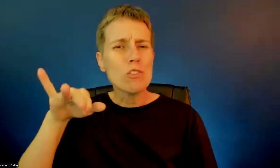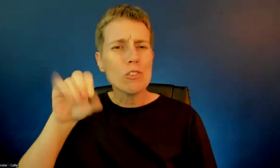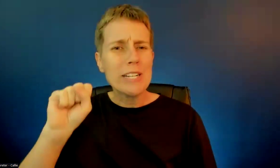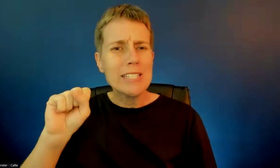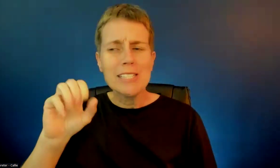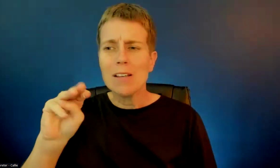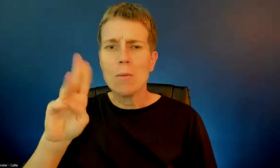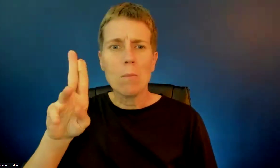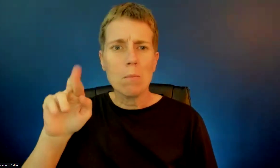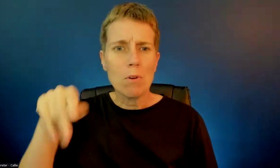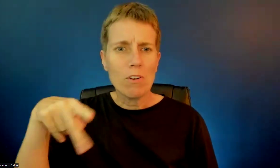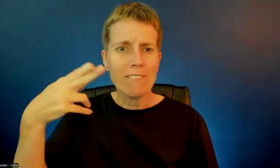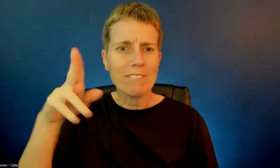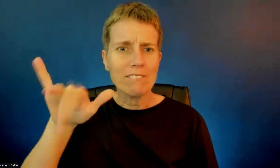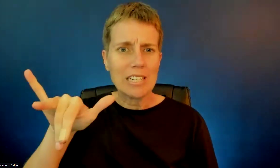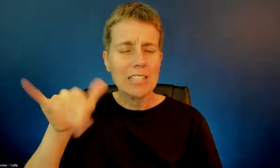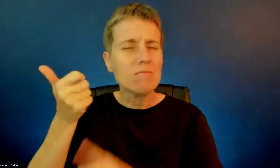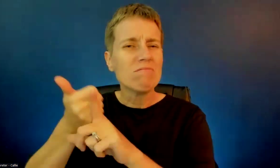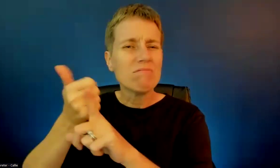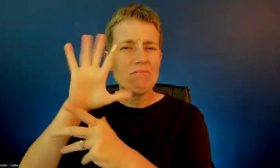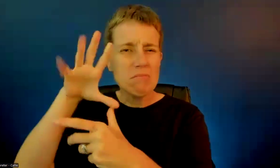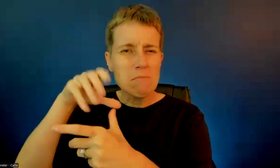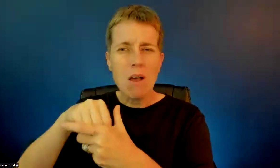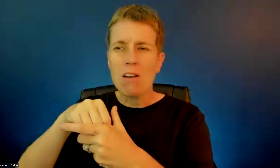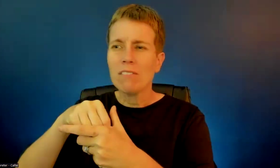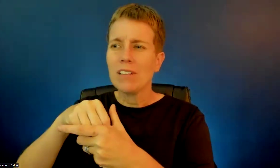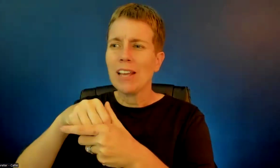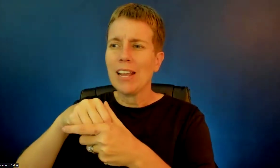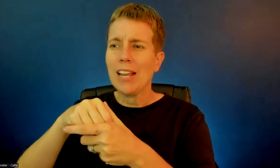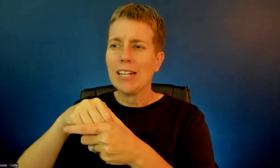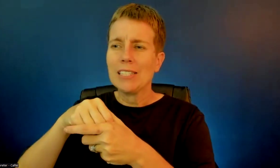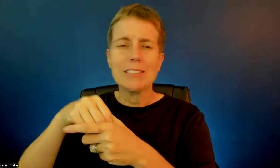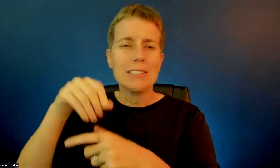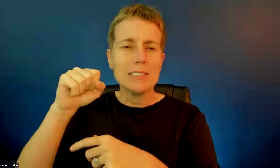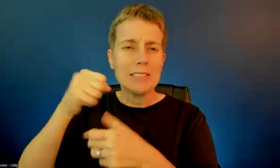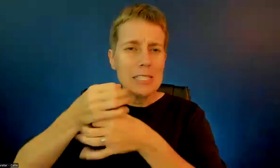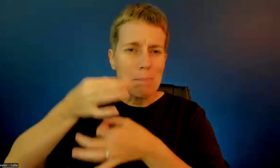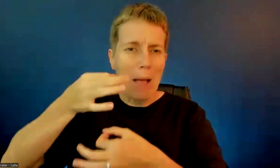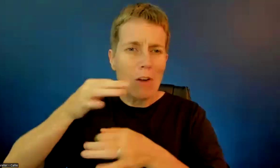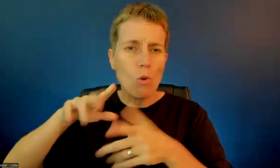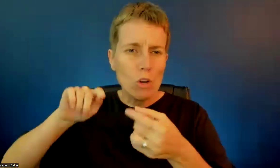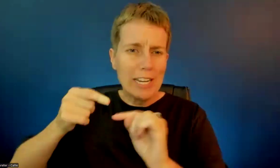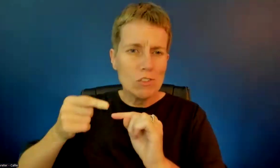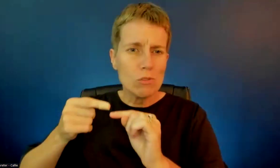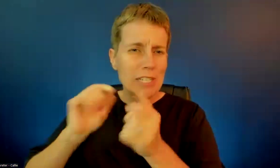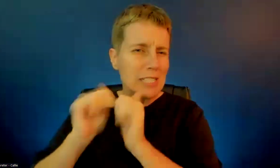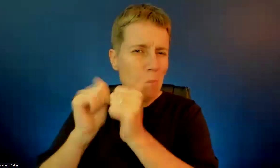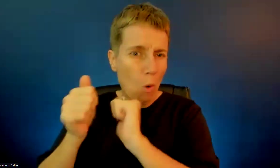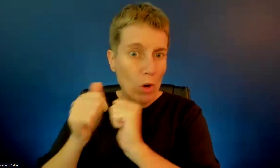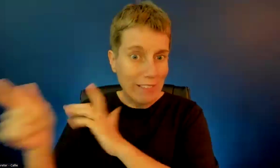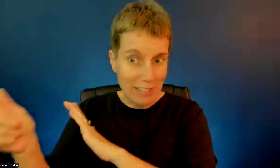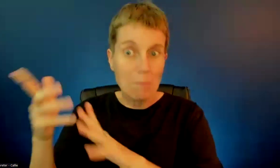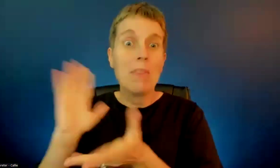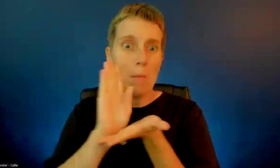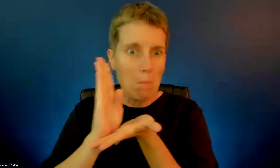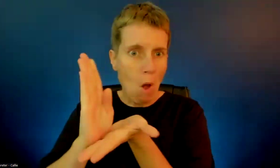cord injury sporting things. He connected with a boat called the Impossible Dream.